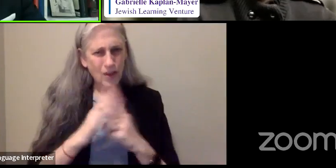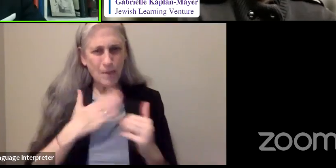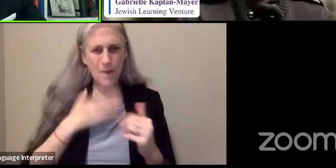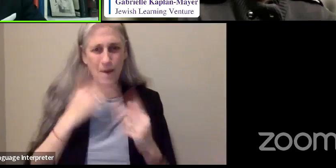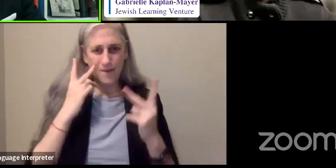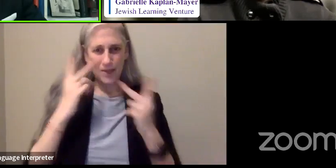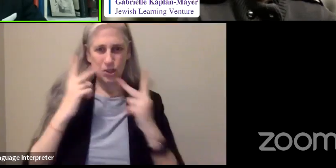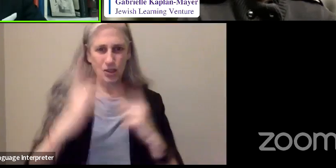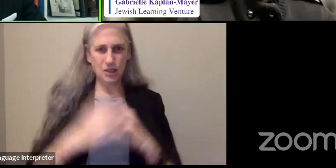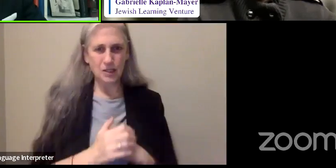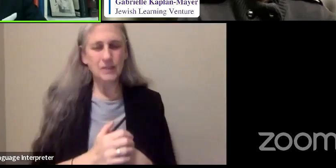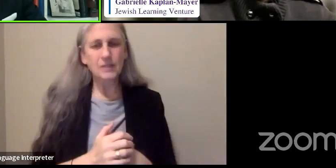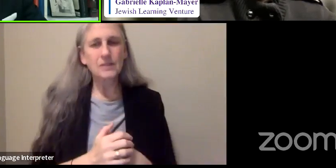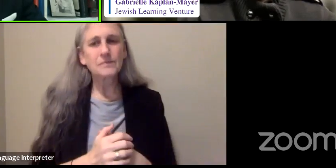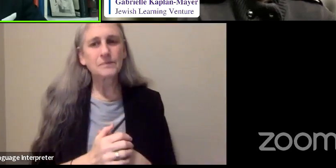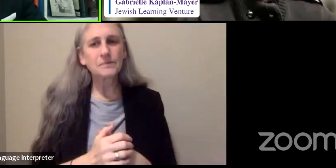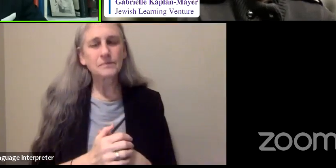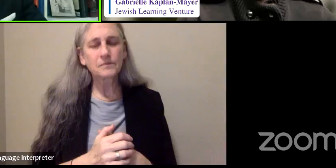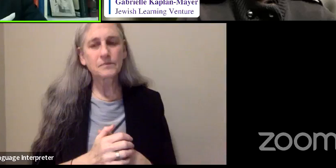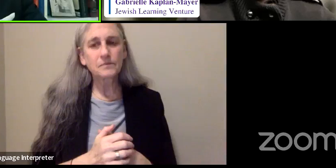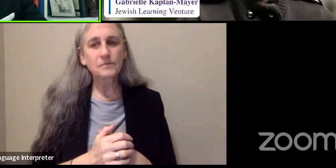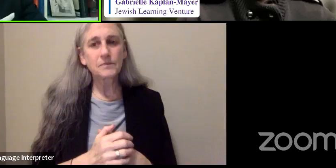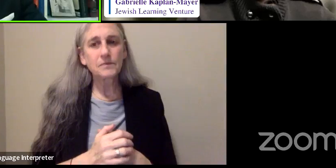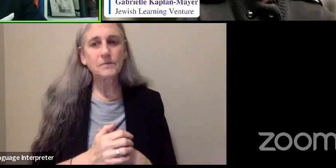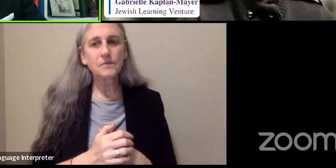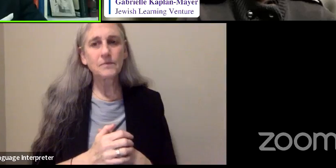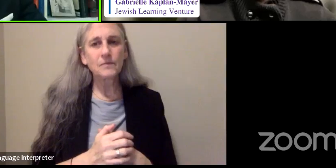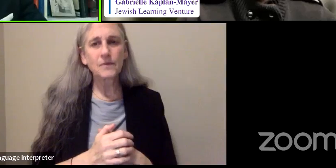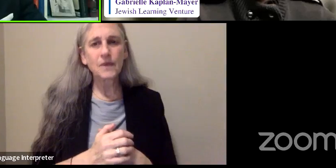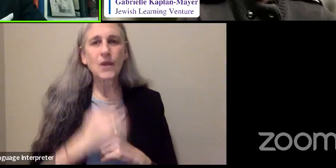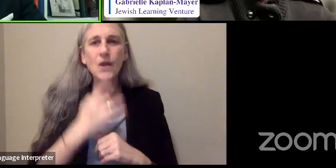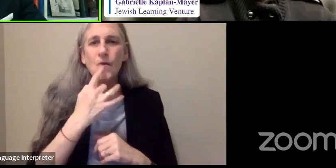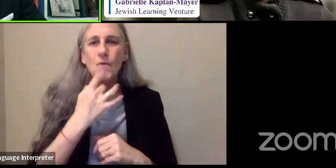the red thread on the ball